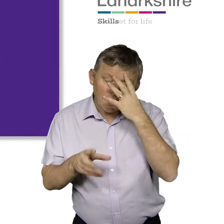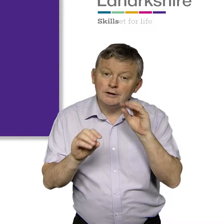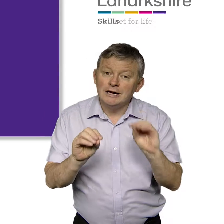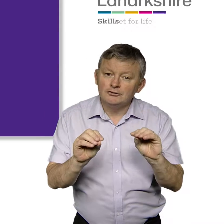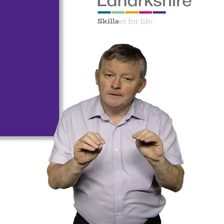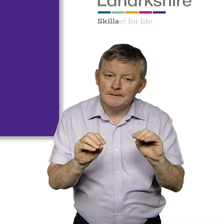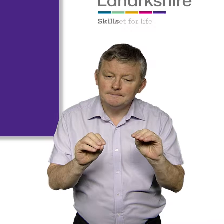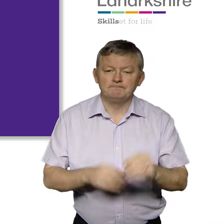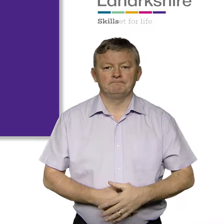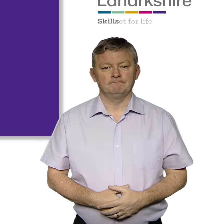Post-school Education